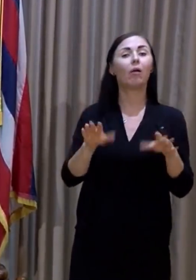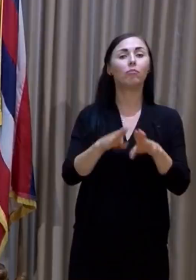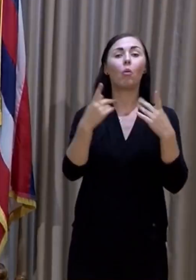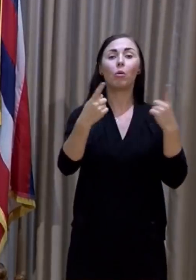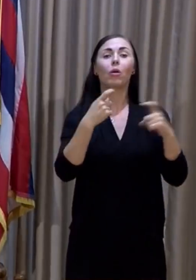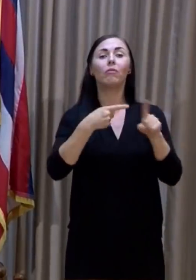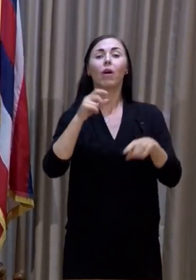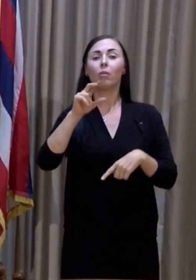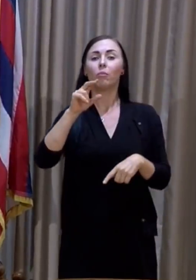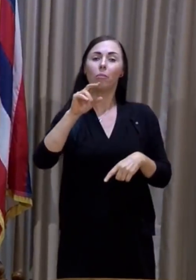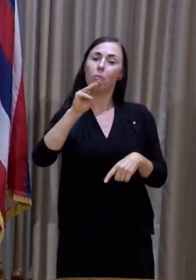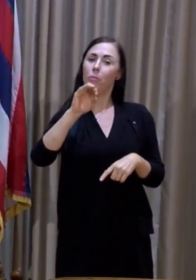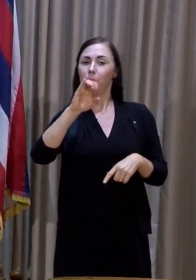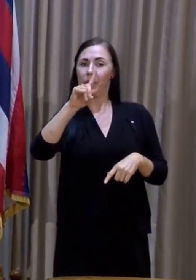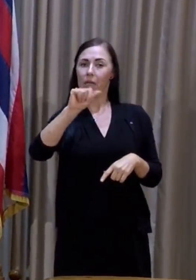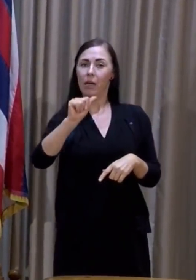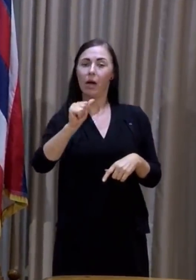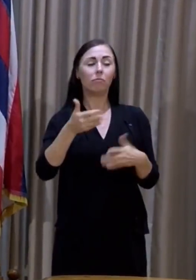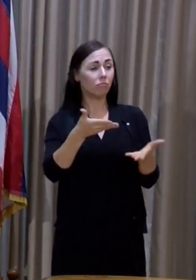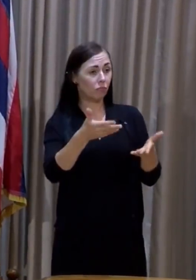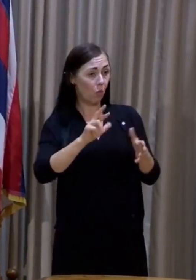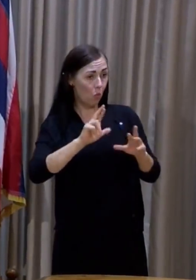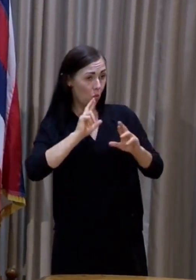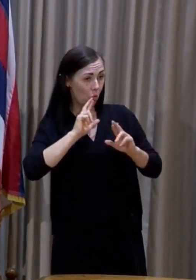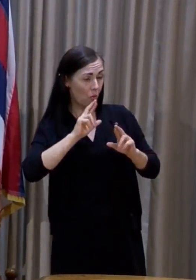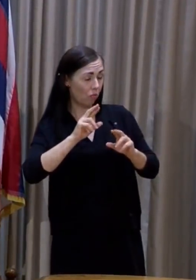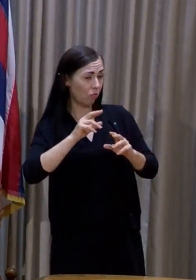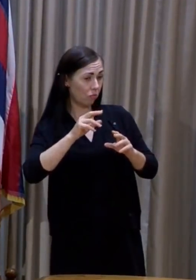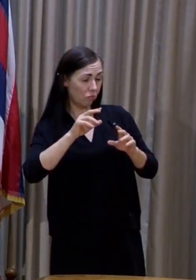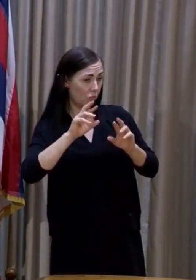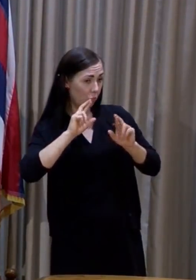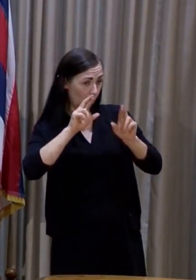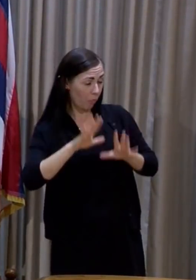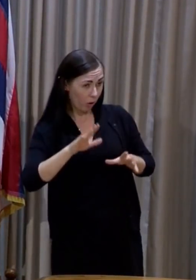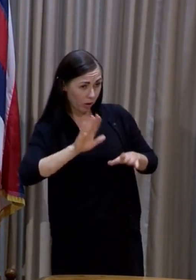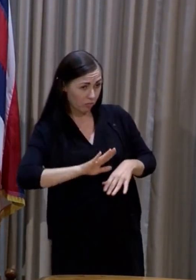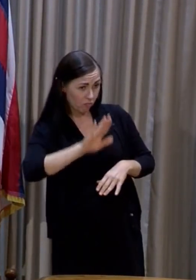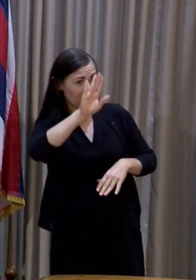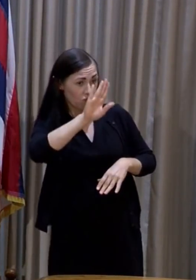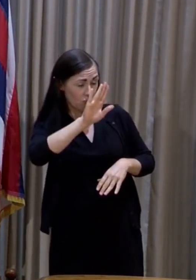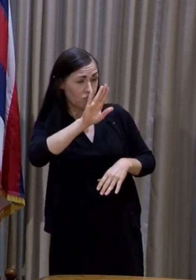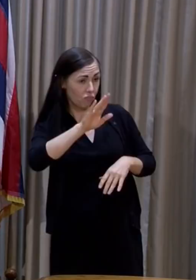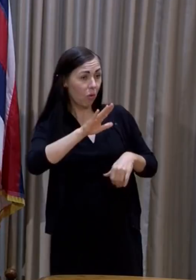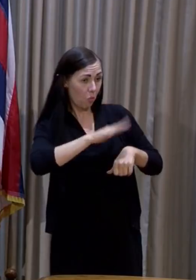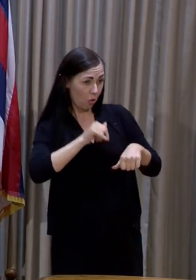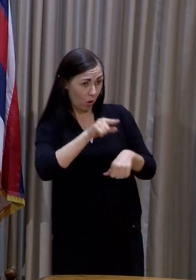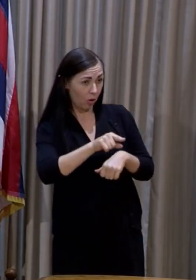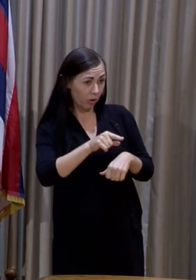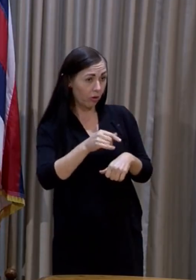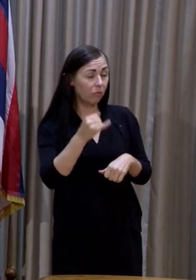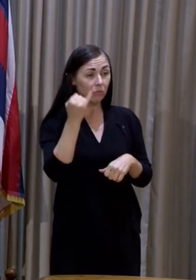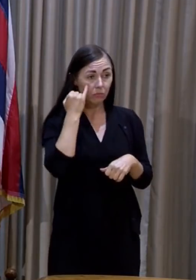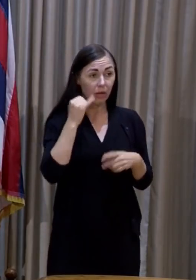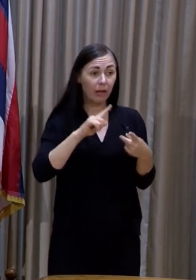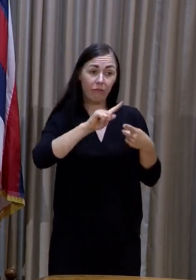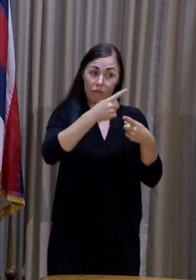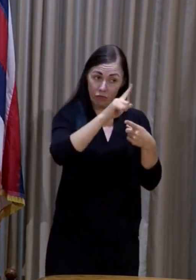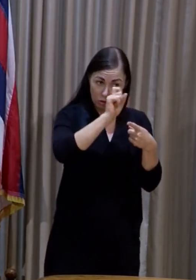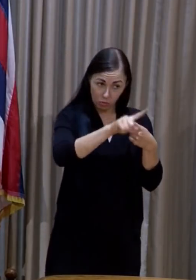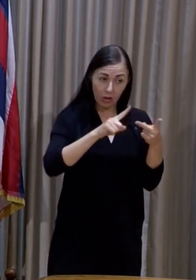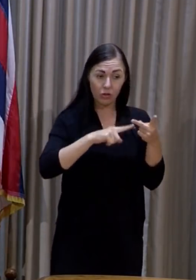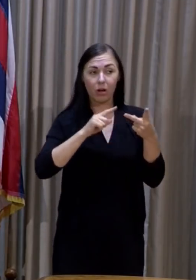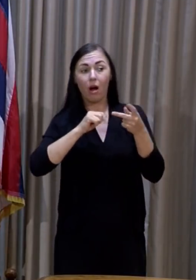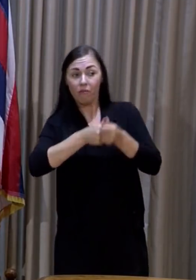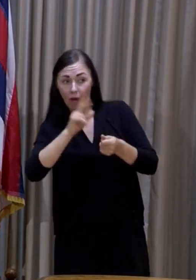questions from the media. Please, reporters, raise your virtual hands. And we'll call on you. If you have a follow-up to your initial question,